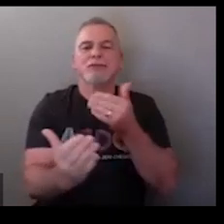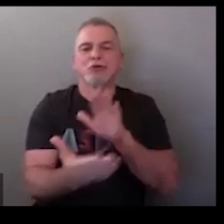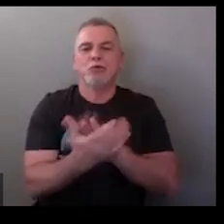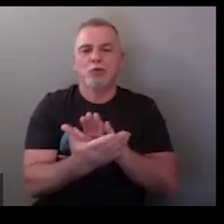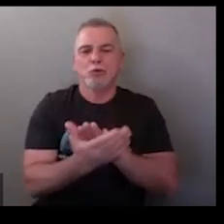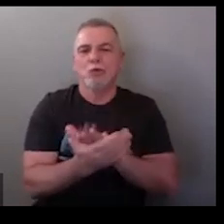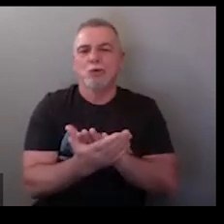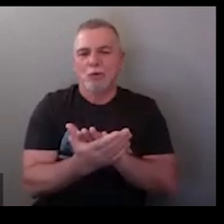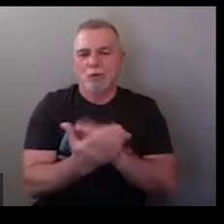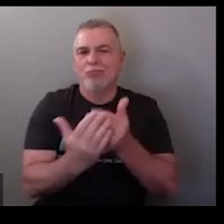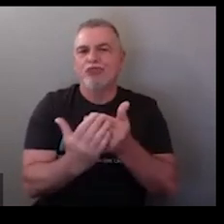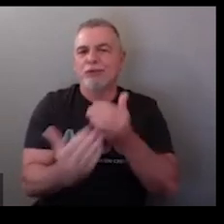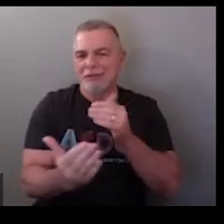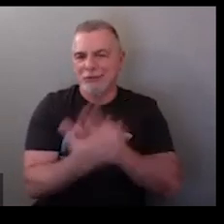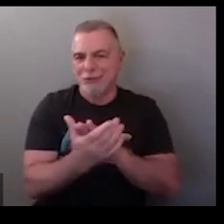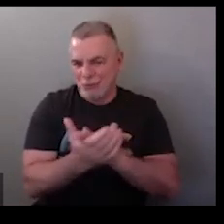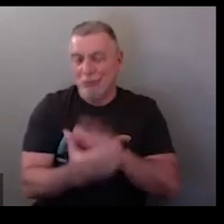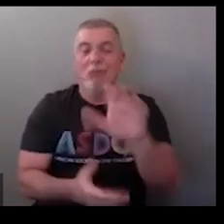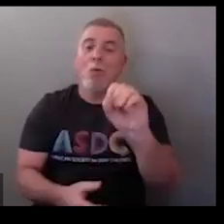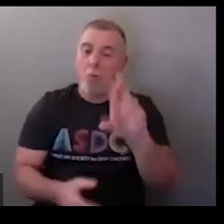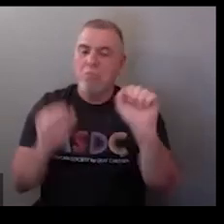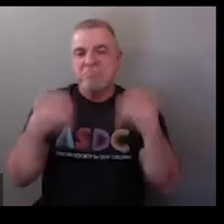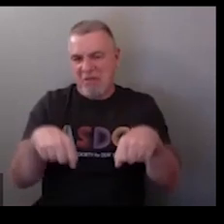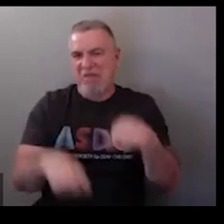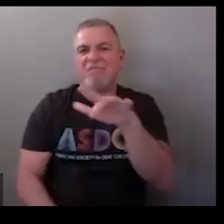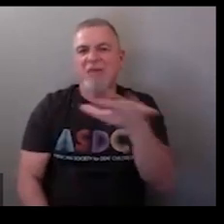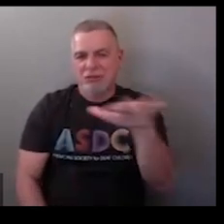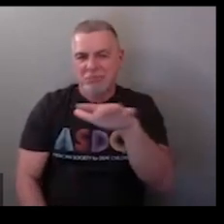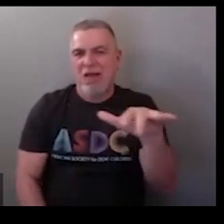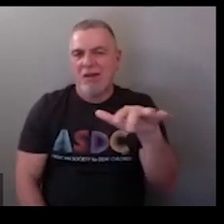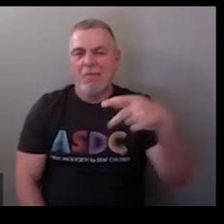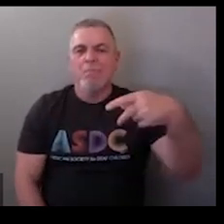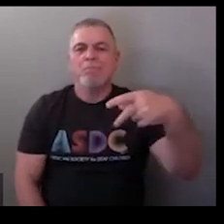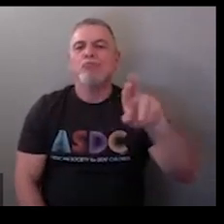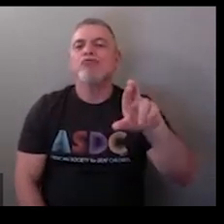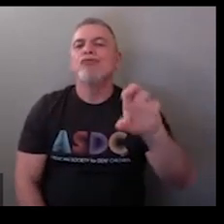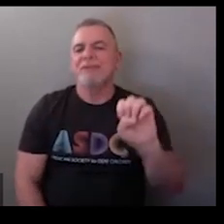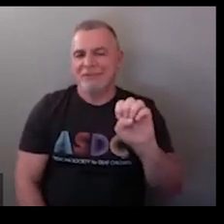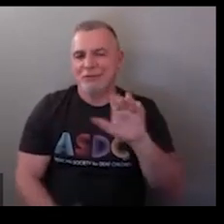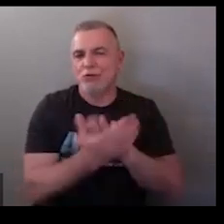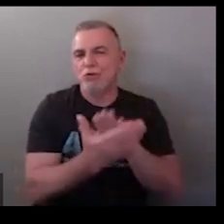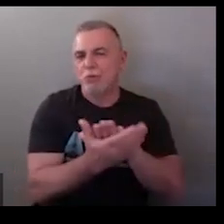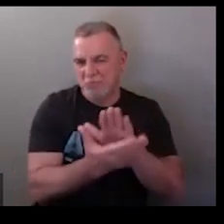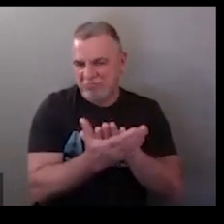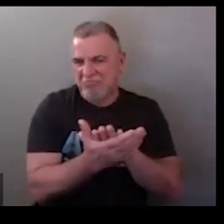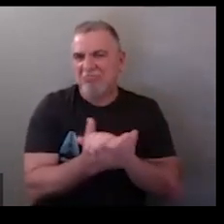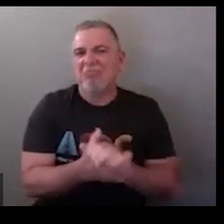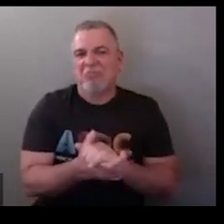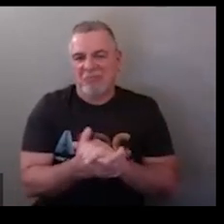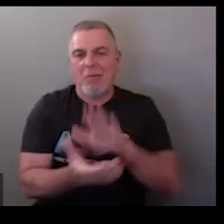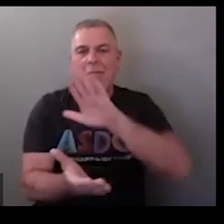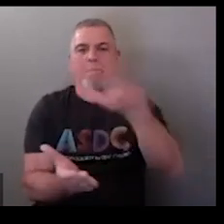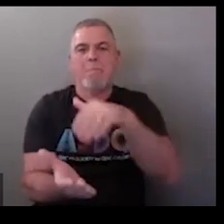preschool preschool preschool or some people will fingerspell pre school